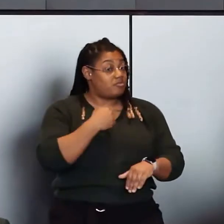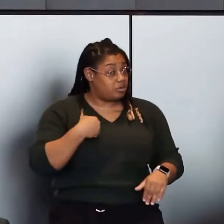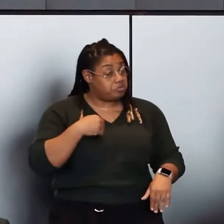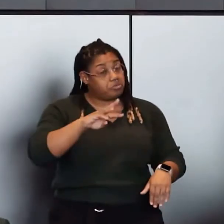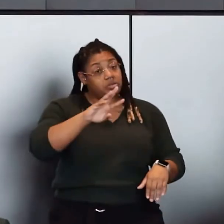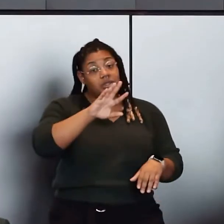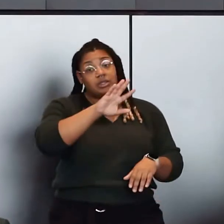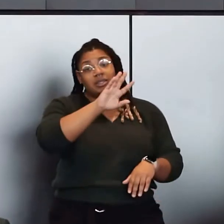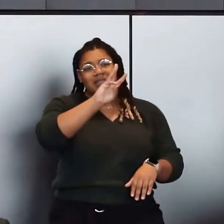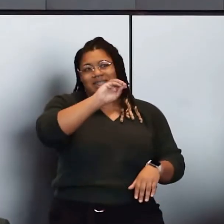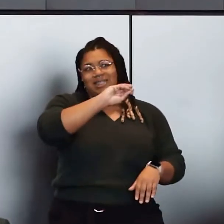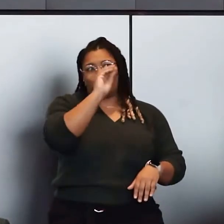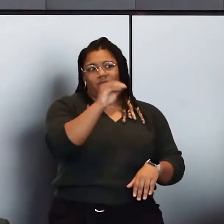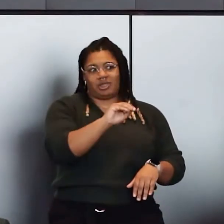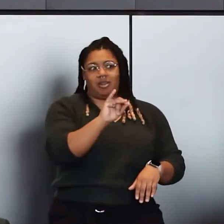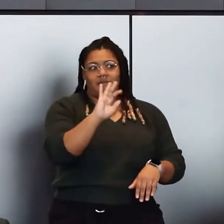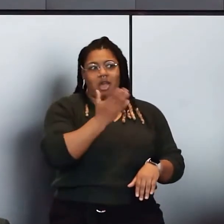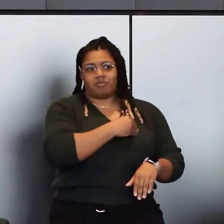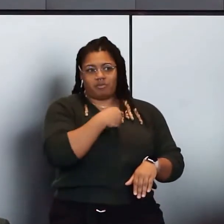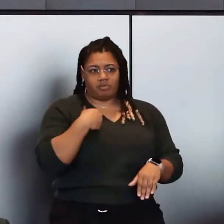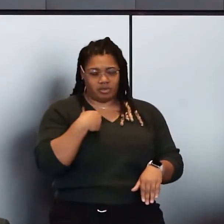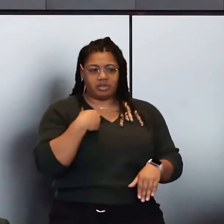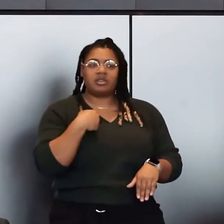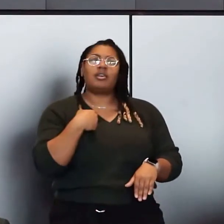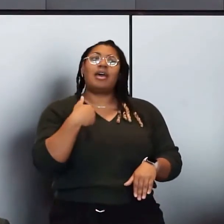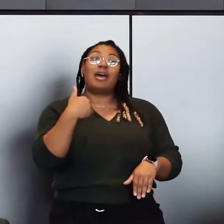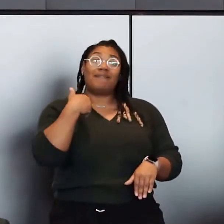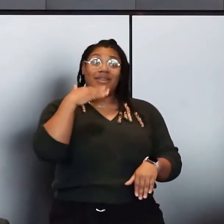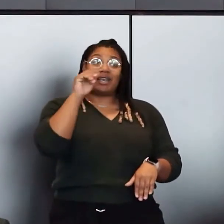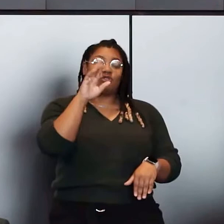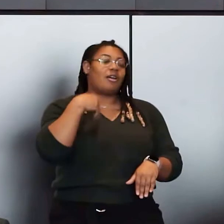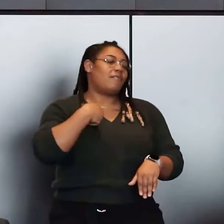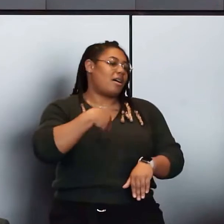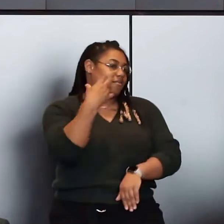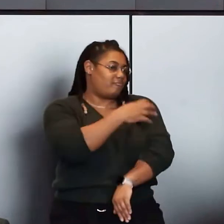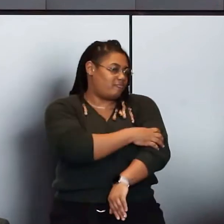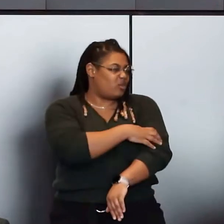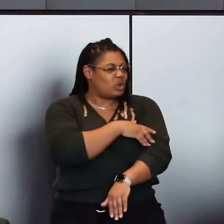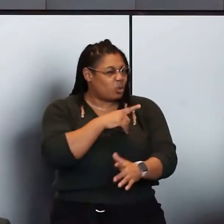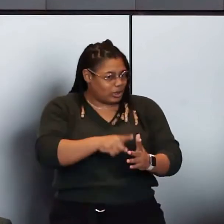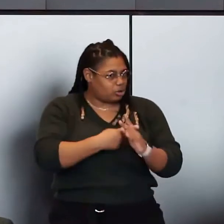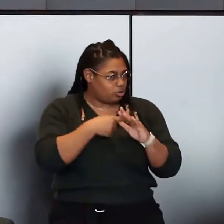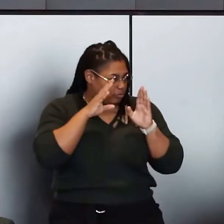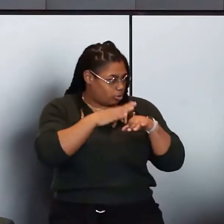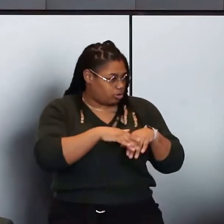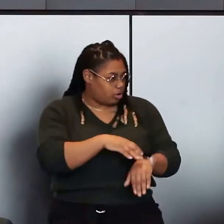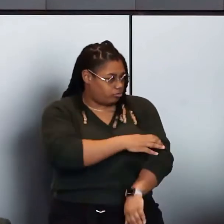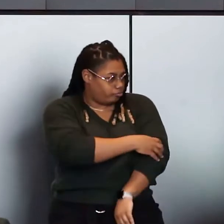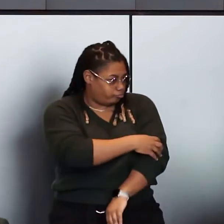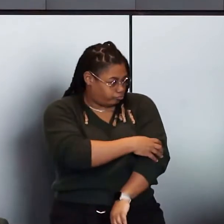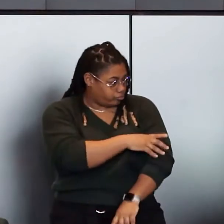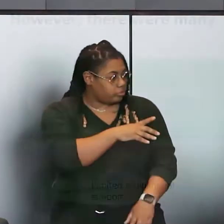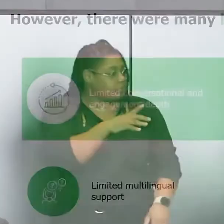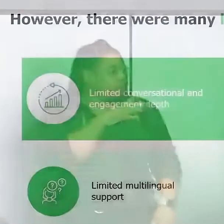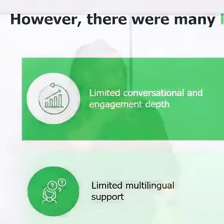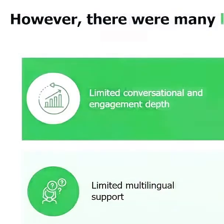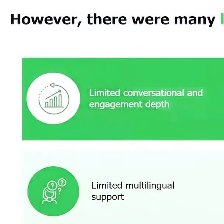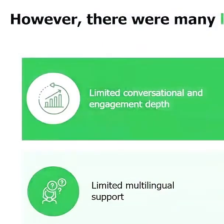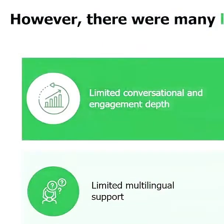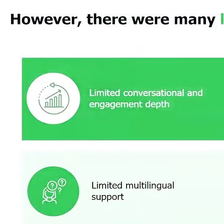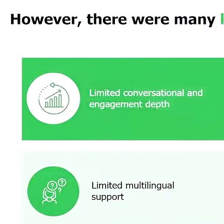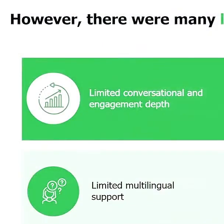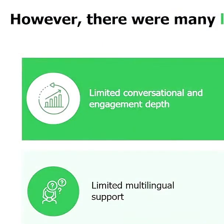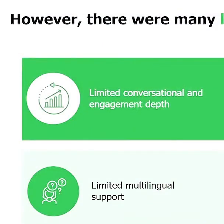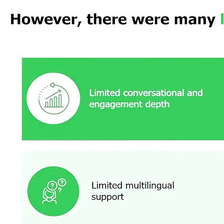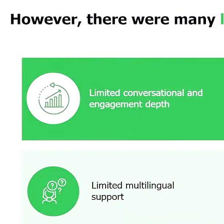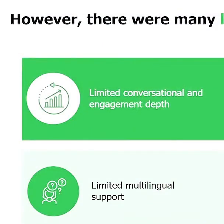% of our members with cancer have hypertension, we initially focused on hypertension, really to help us address kind of